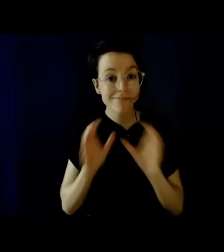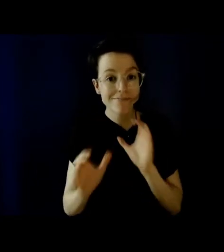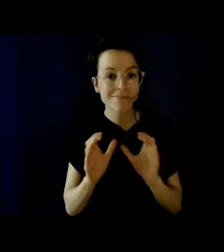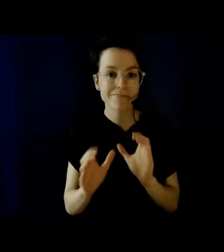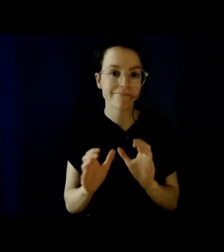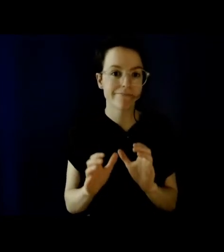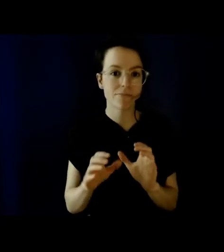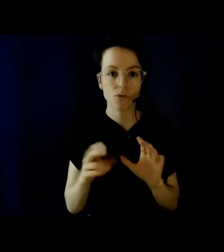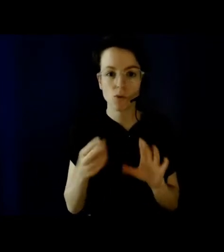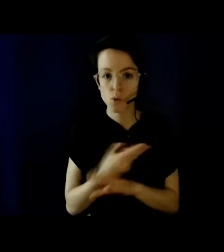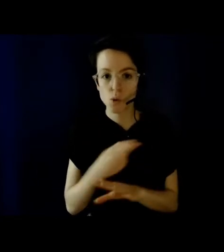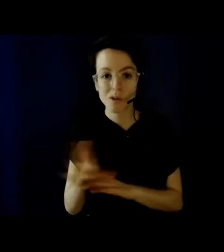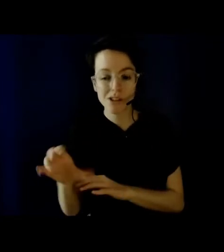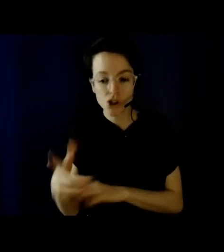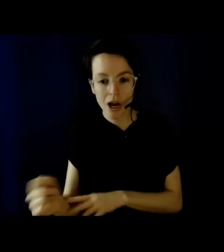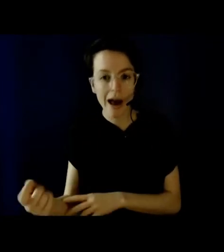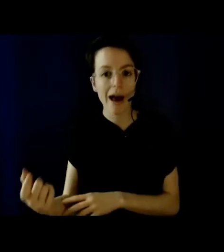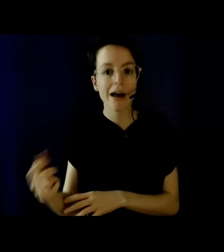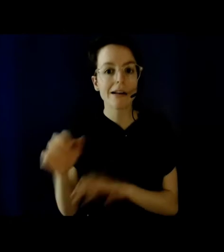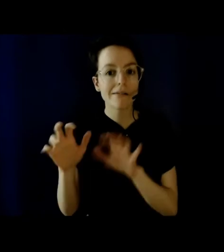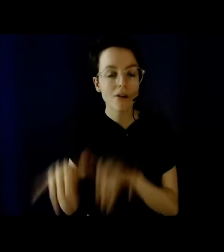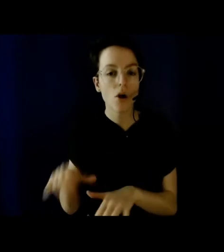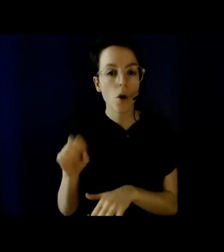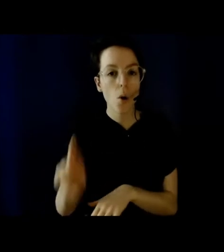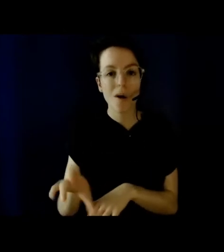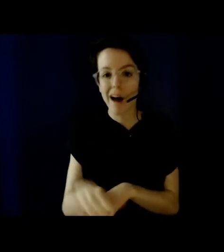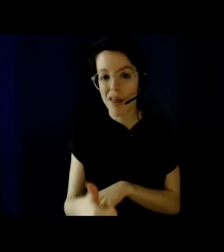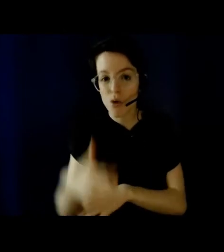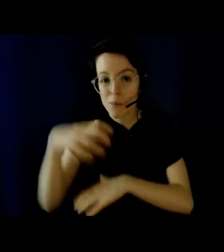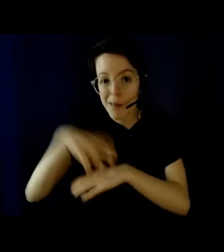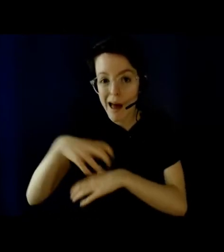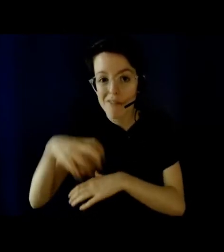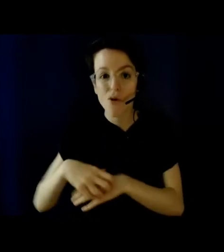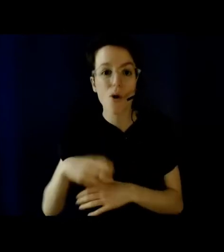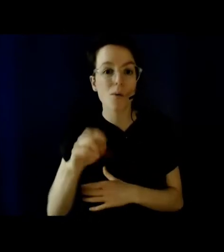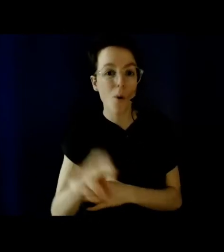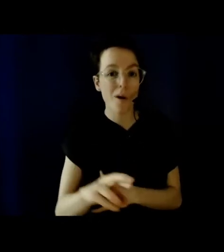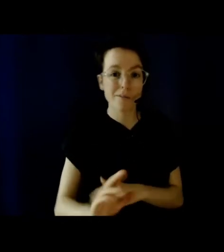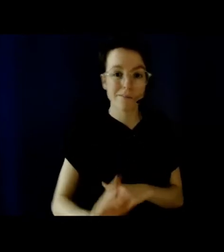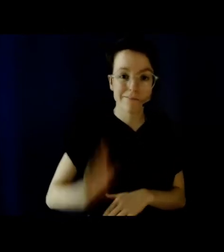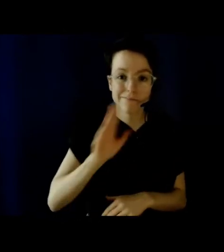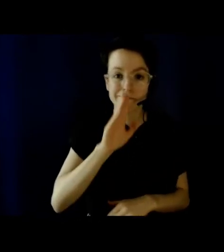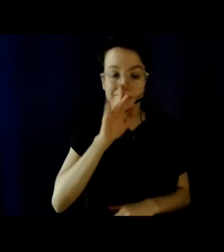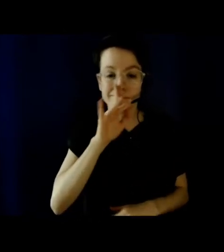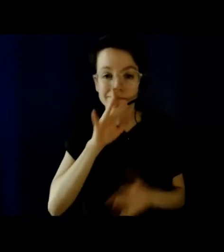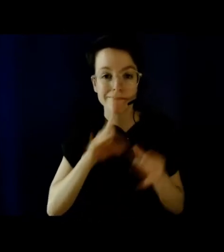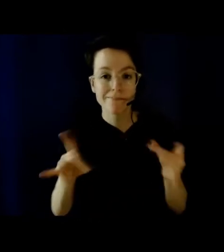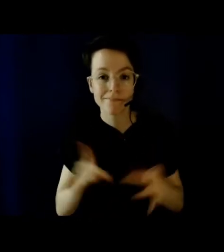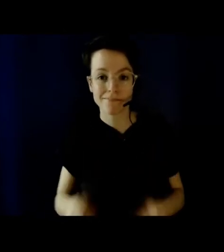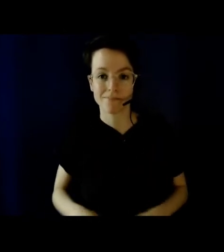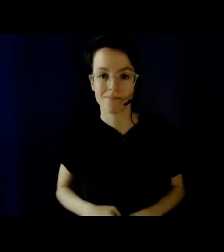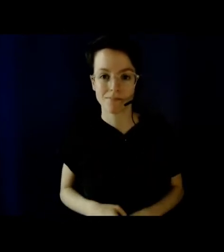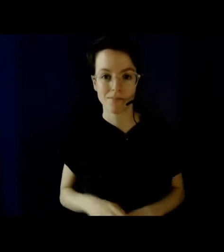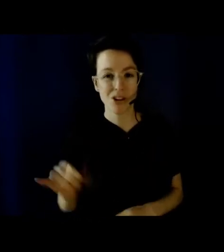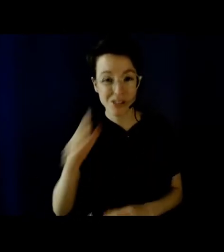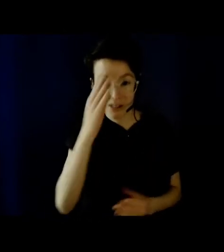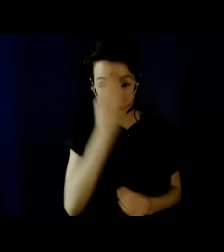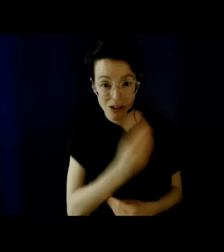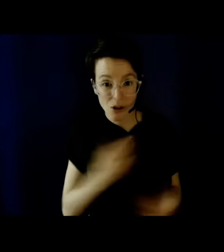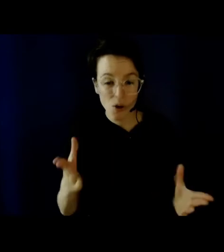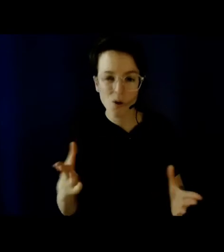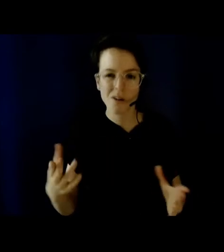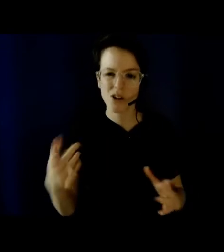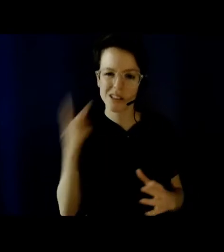that we will share with you later. Also, please note that we intentionally use the term disabled instructors instructors instead of instructors with